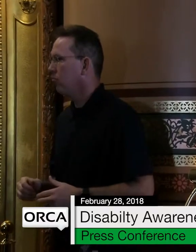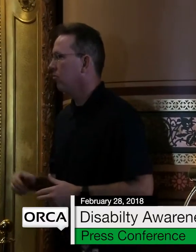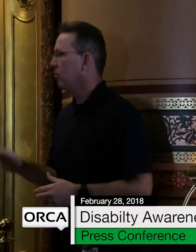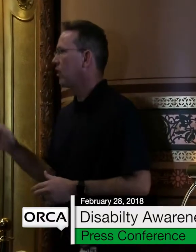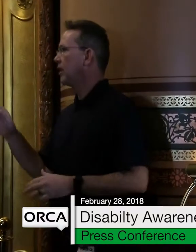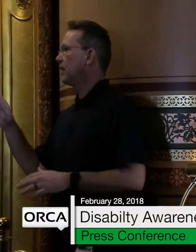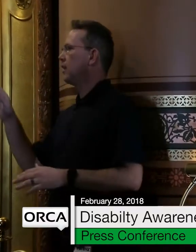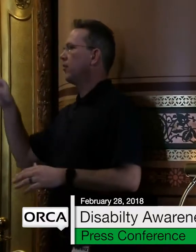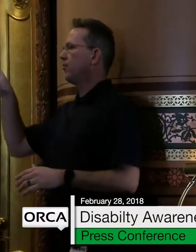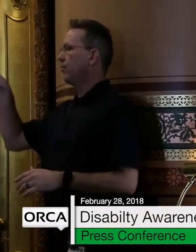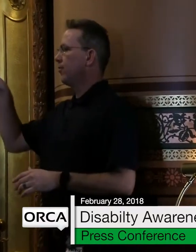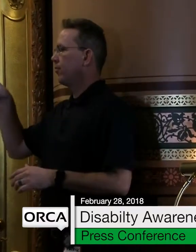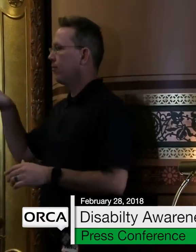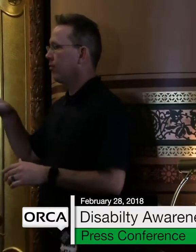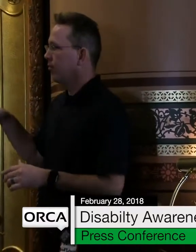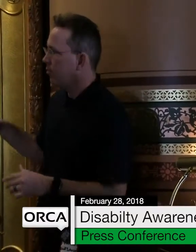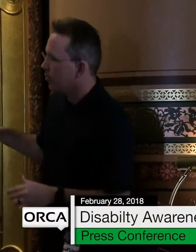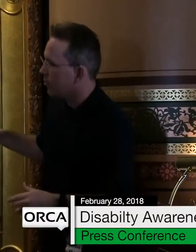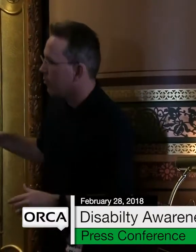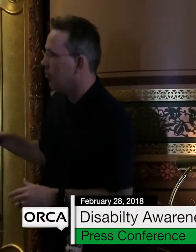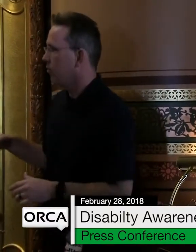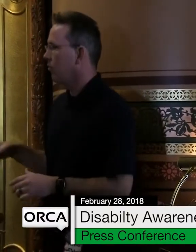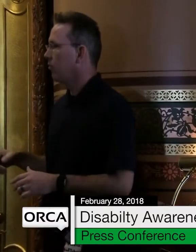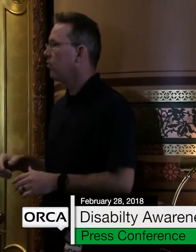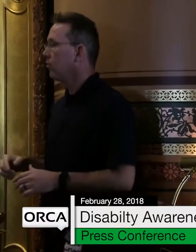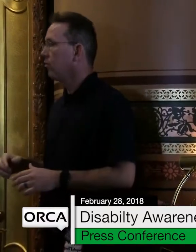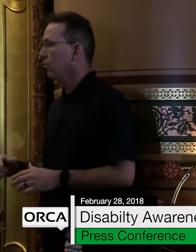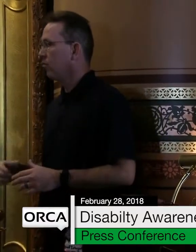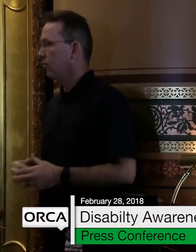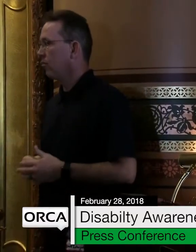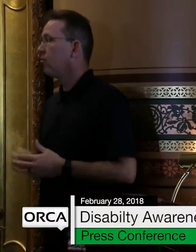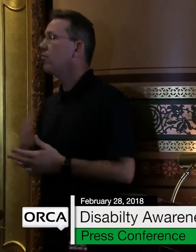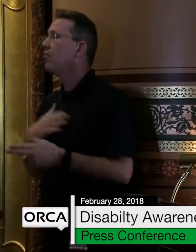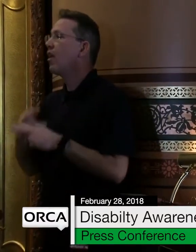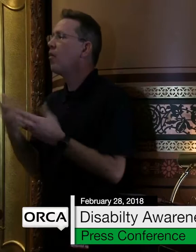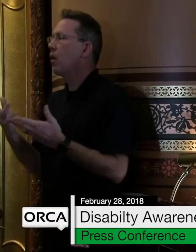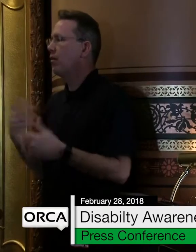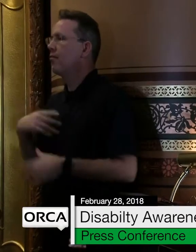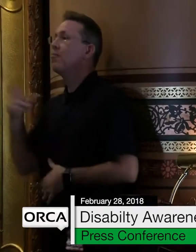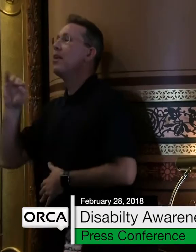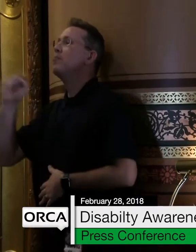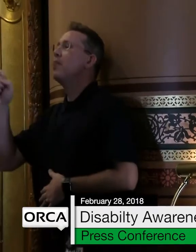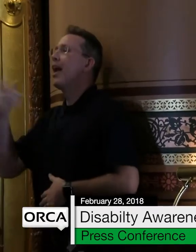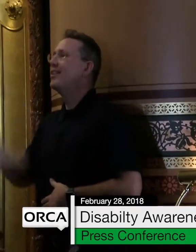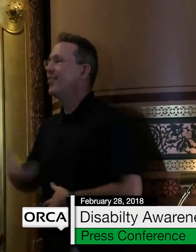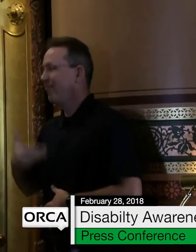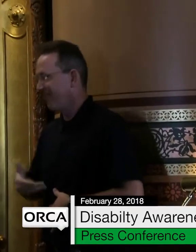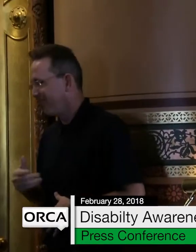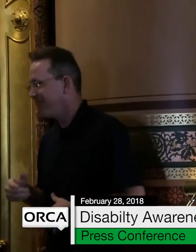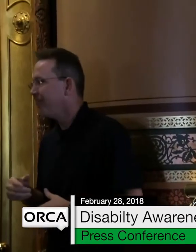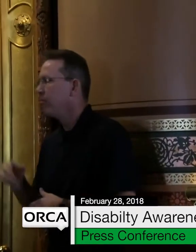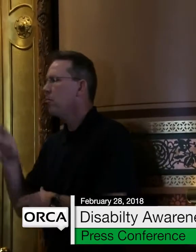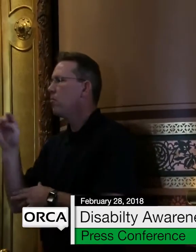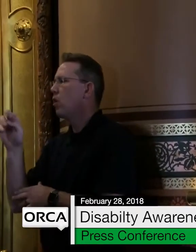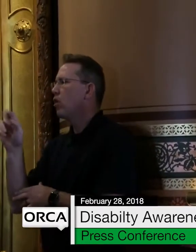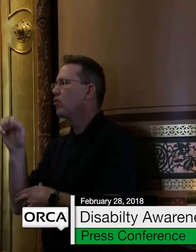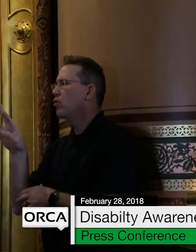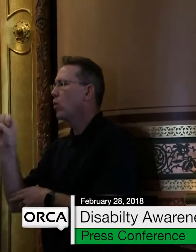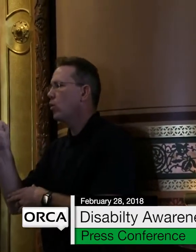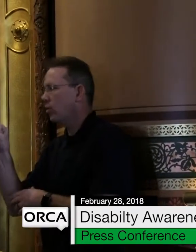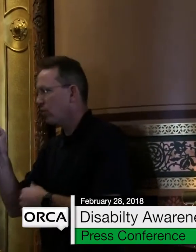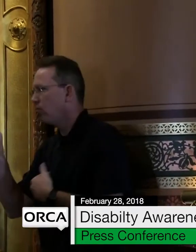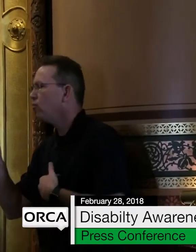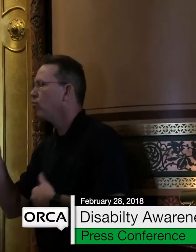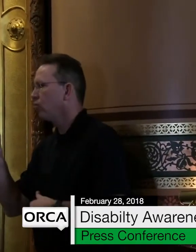Well I guess my name was already said. But I'll say it again. My name is Max Barros and I work for Green Mountain self- advocates as Outreach